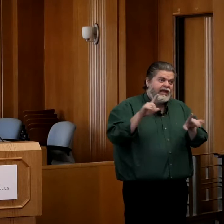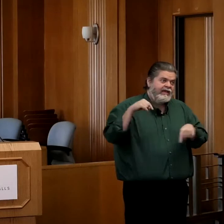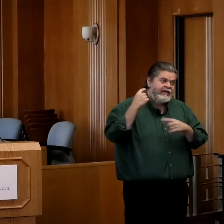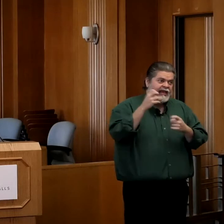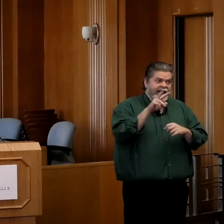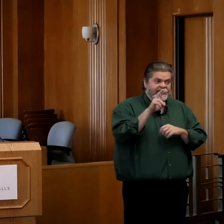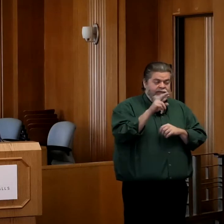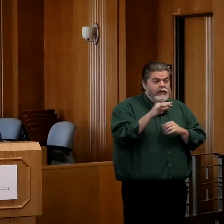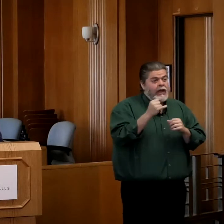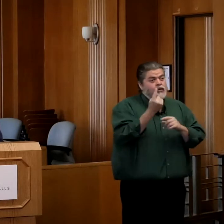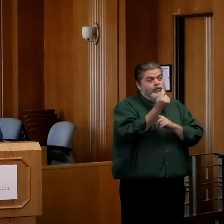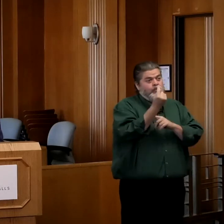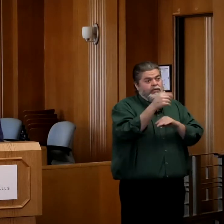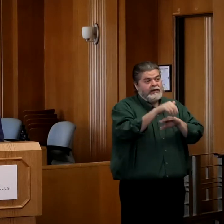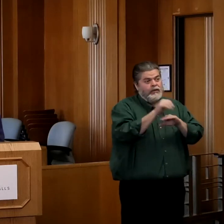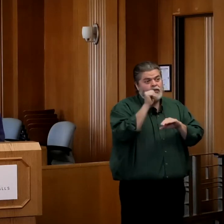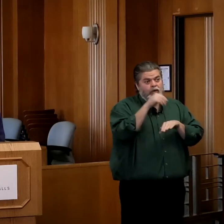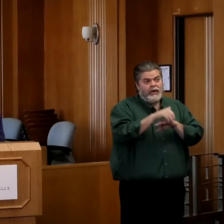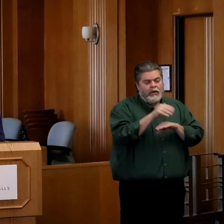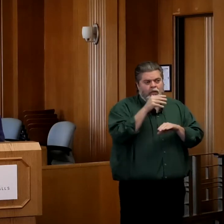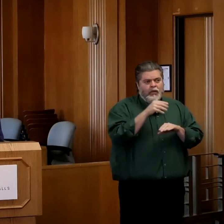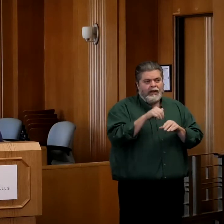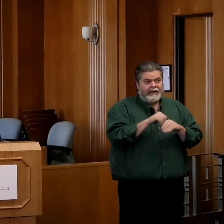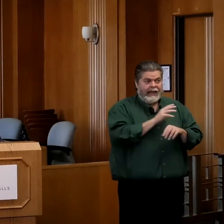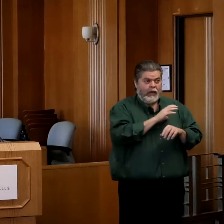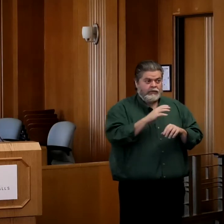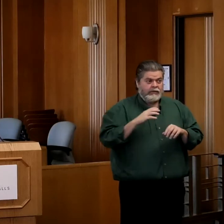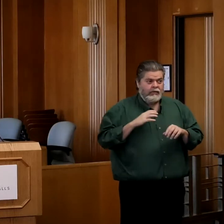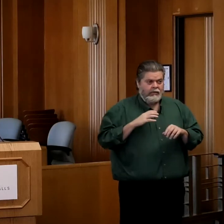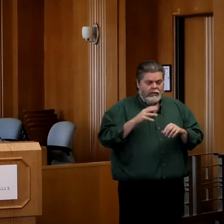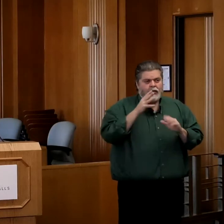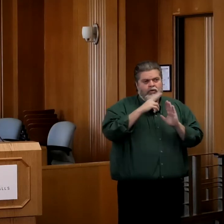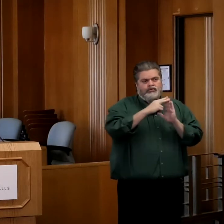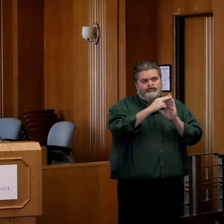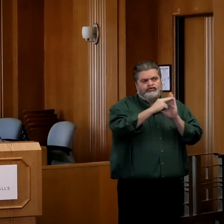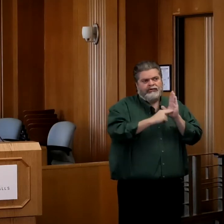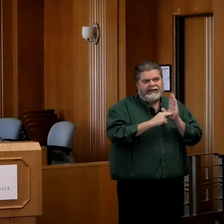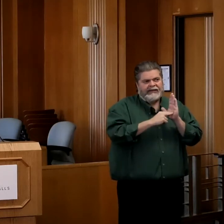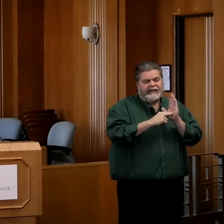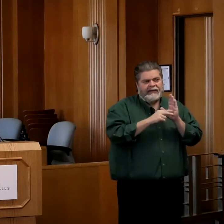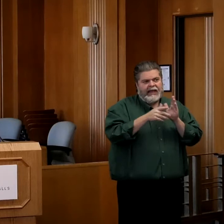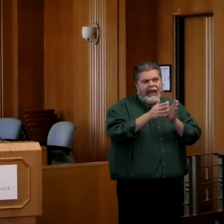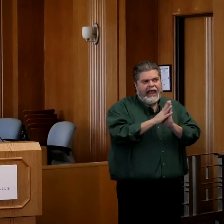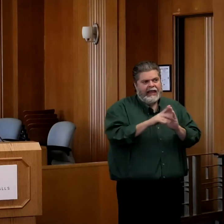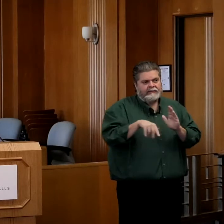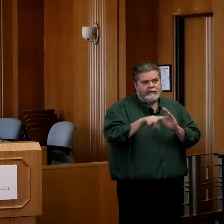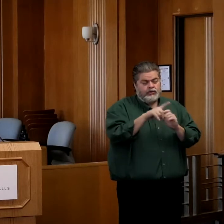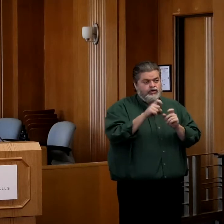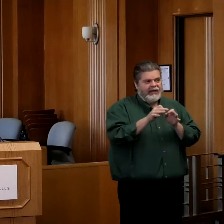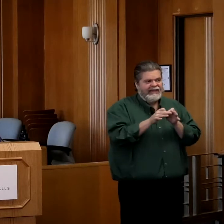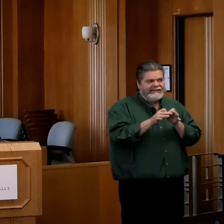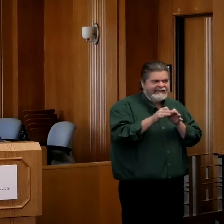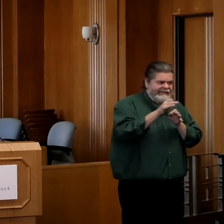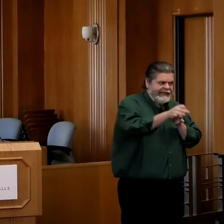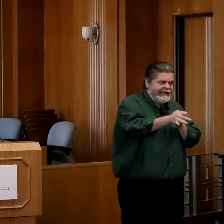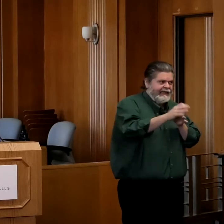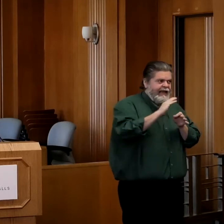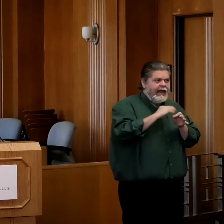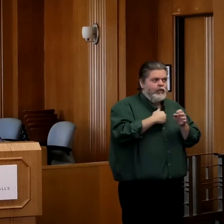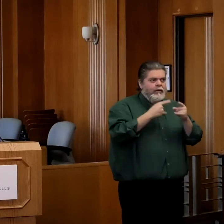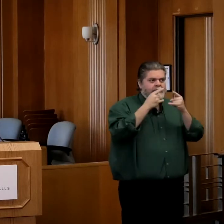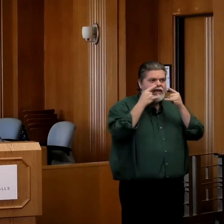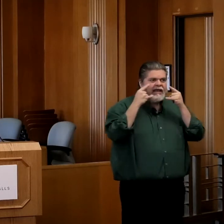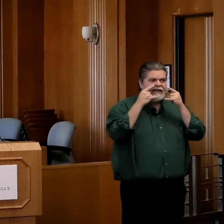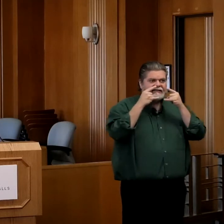Tuesday night at our council meeting, we're going to have a first reading to look at extending our current mask ordinance,